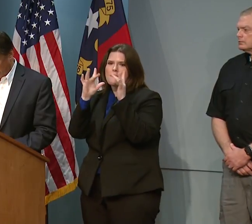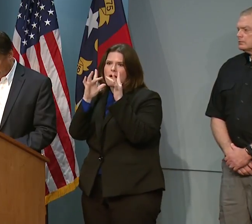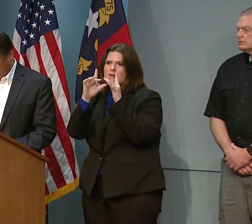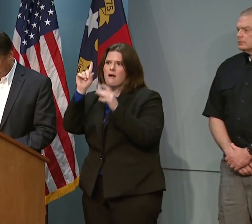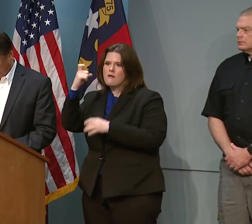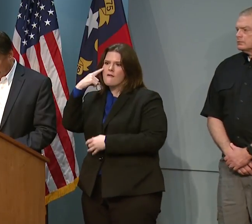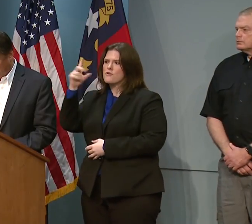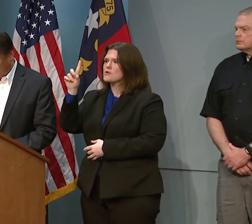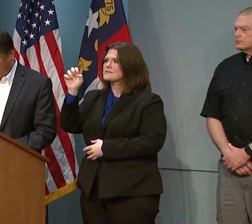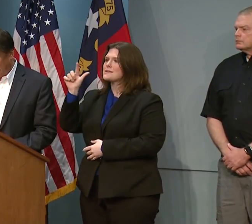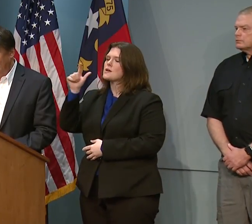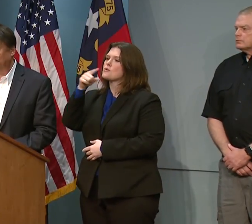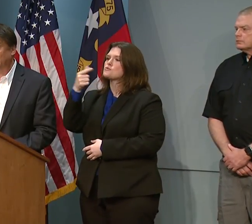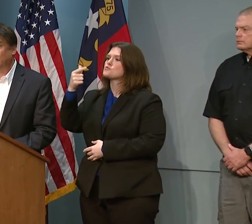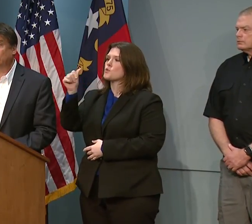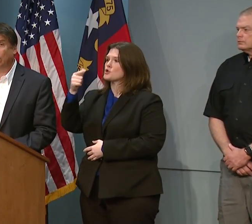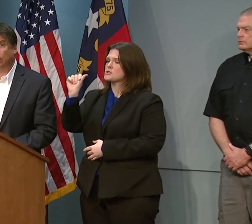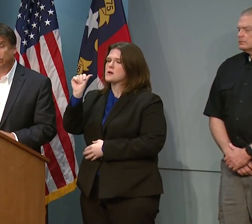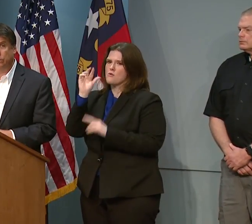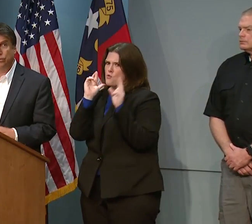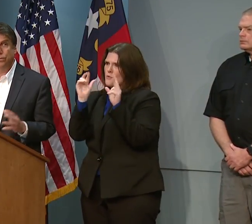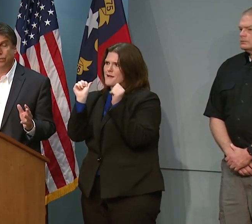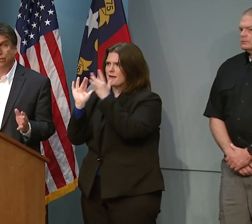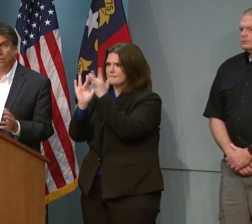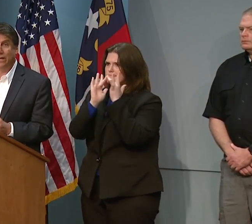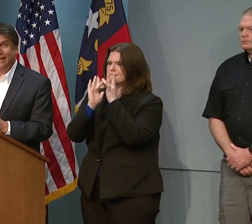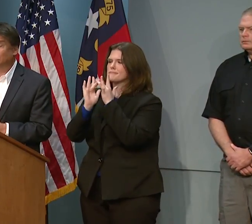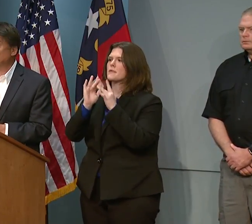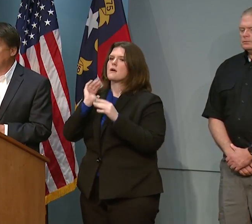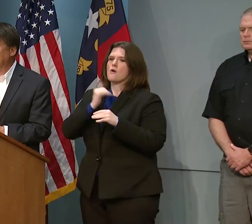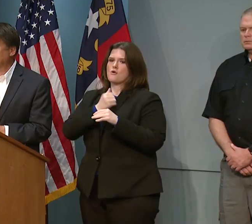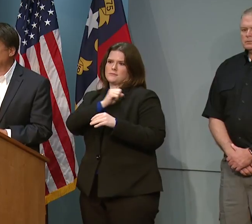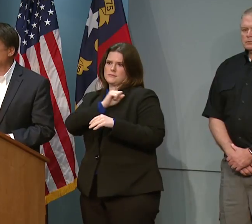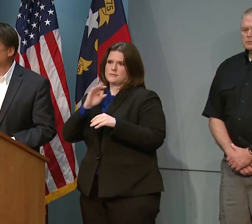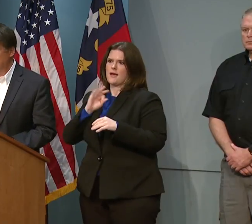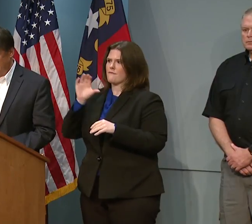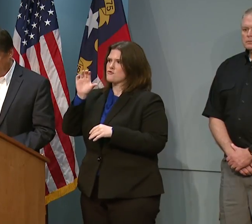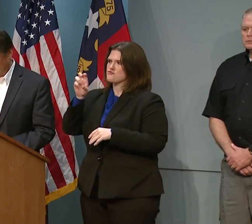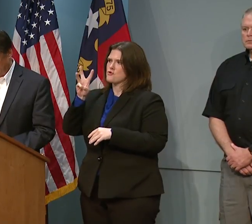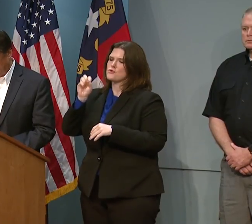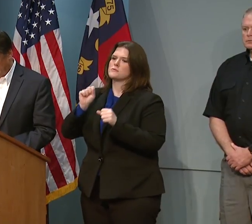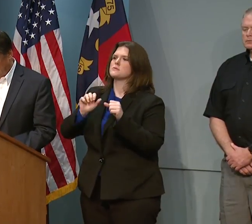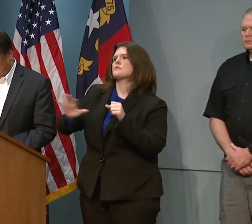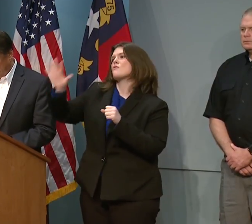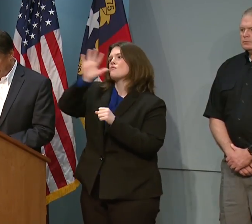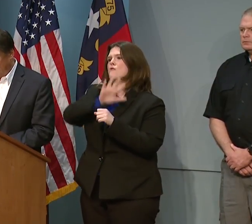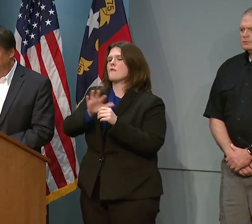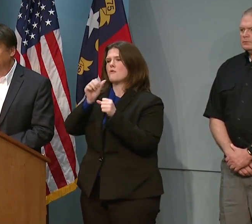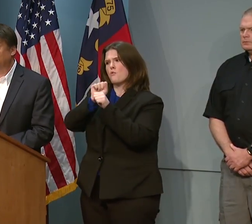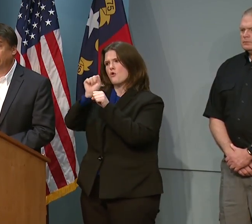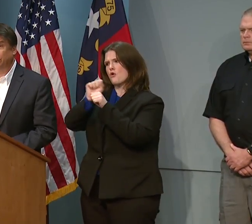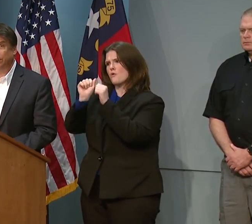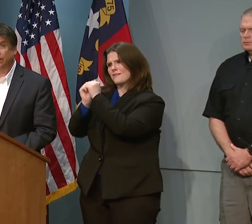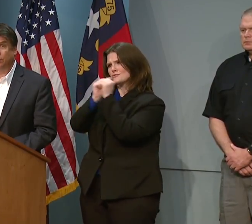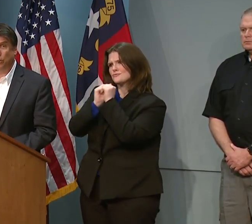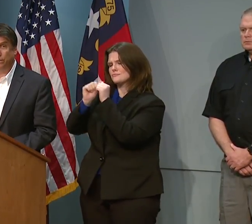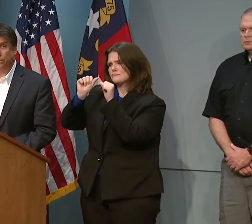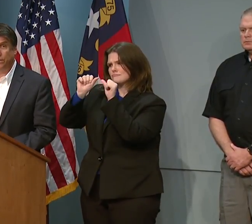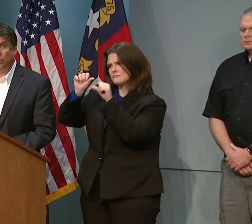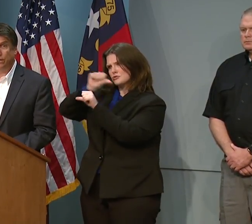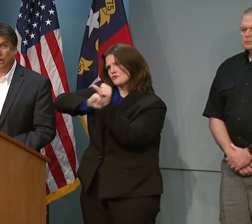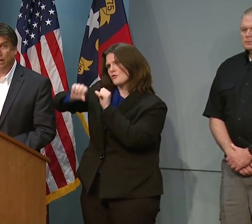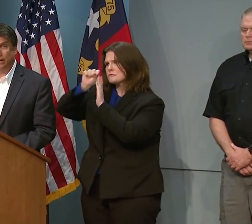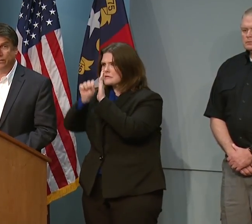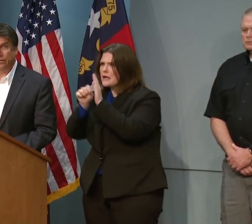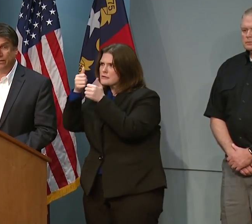in Georgia later on today, but our crews among each state is working with each other, and I'm very pleased with the teamwork